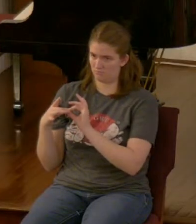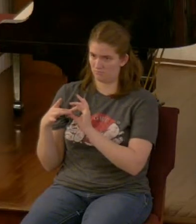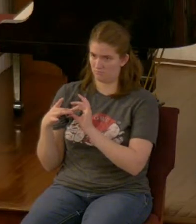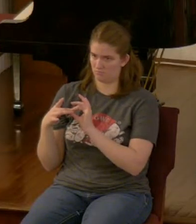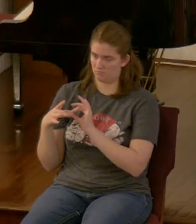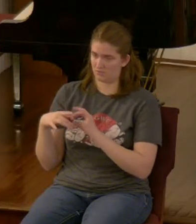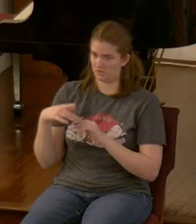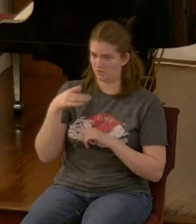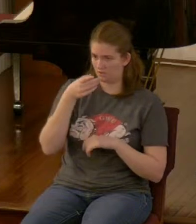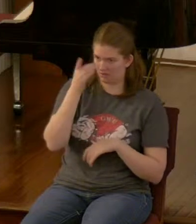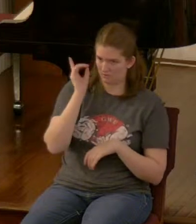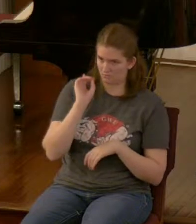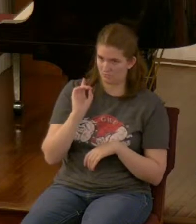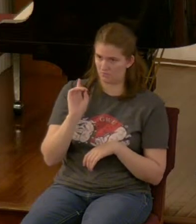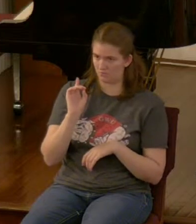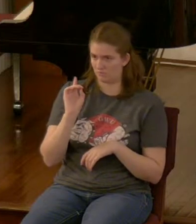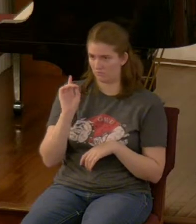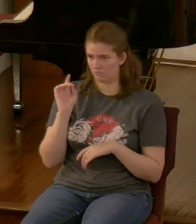yeah that that